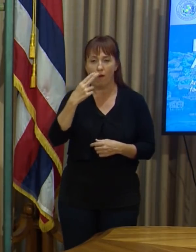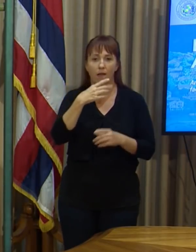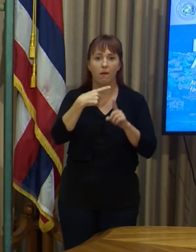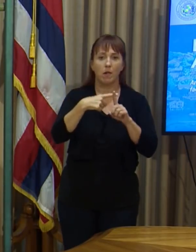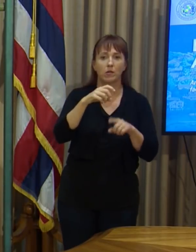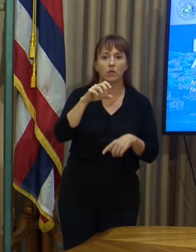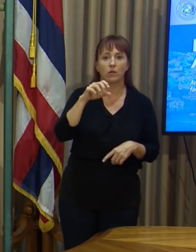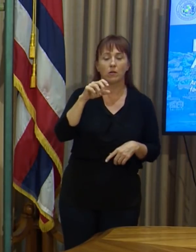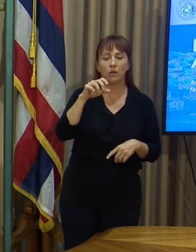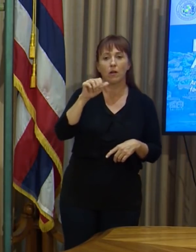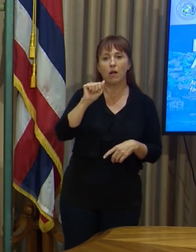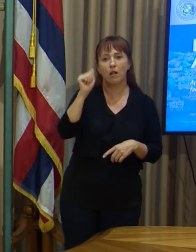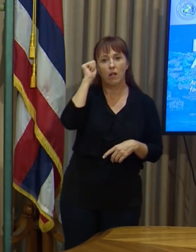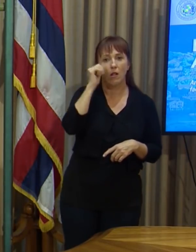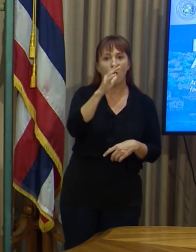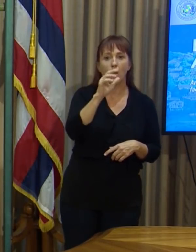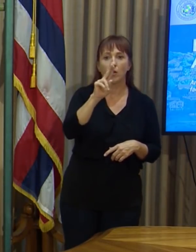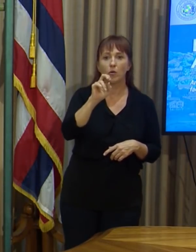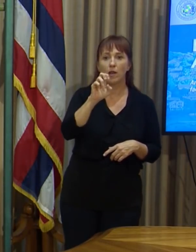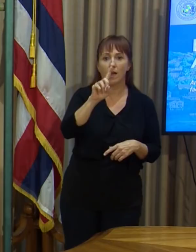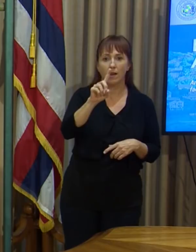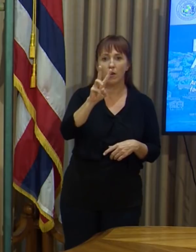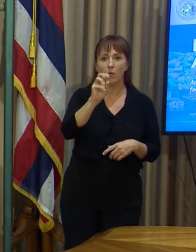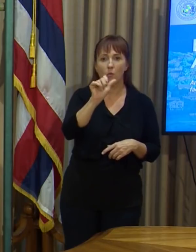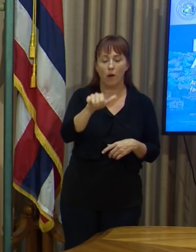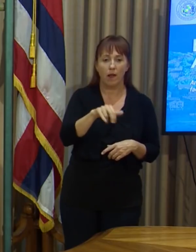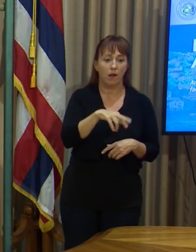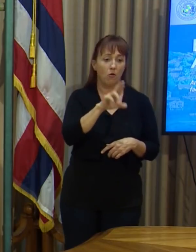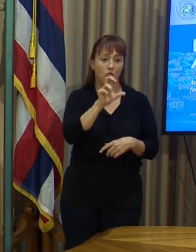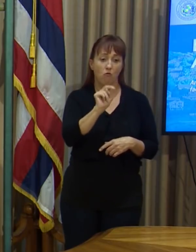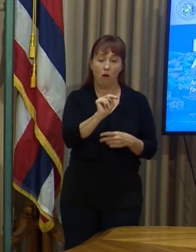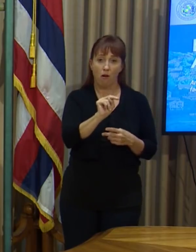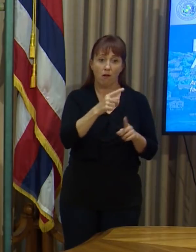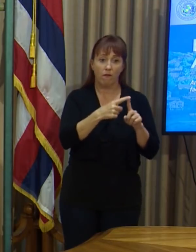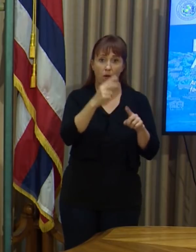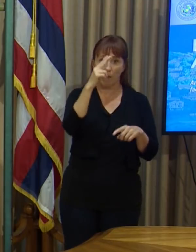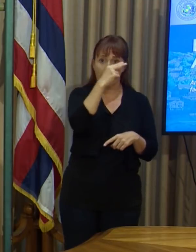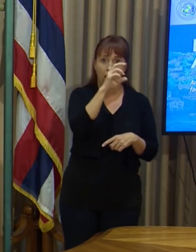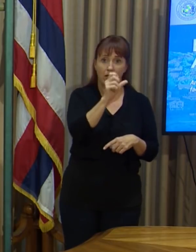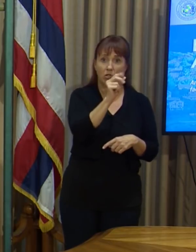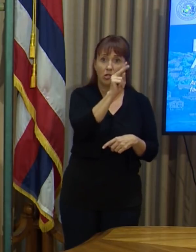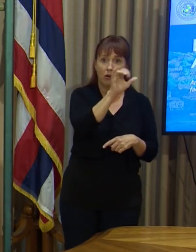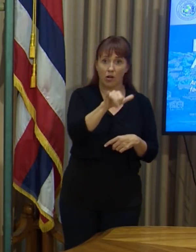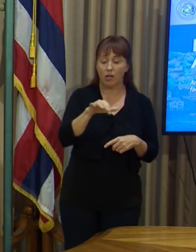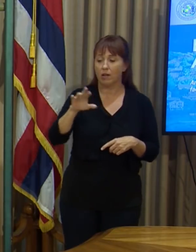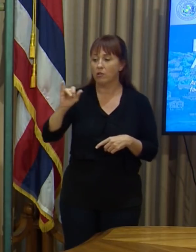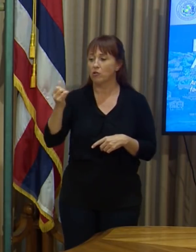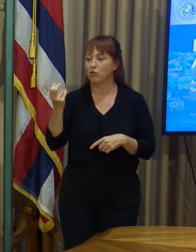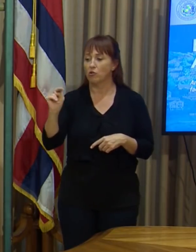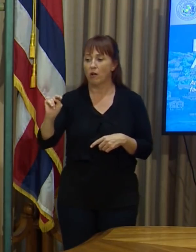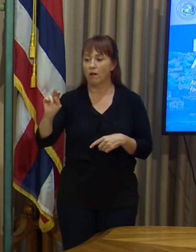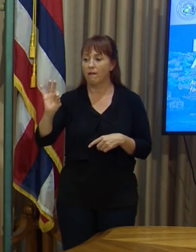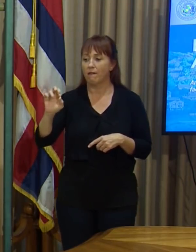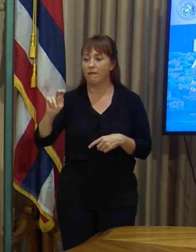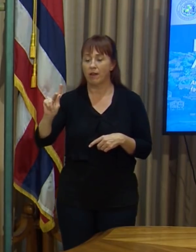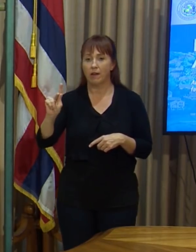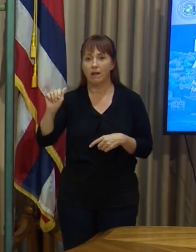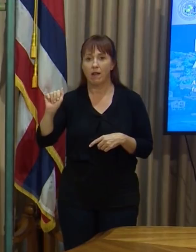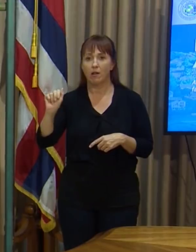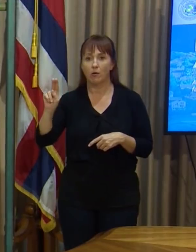are their CEOs, Rob Van Tassel of Catholic Charities Hawai'i, followed by John Fink of Aloha United Way.